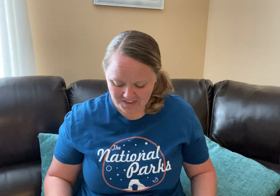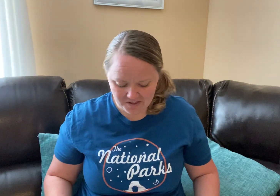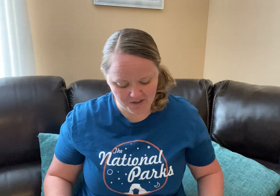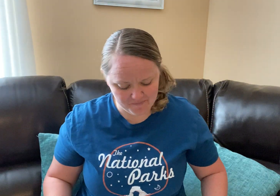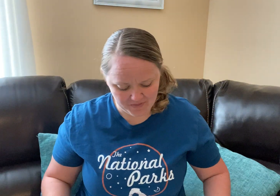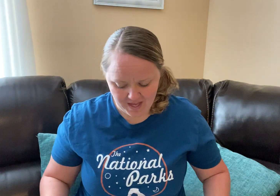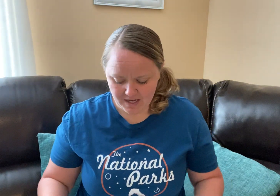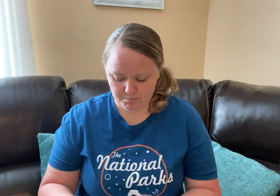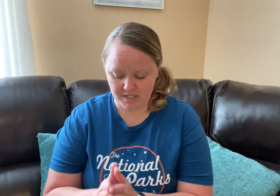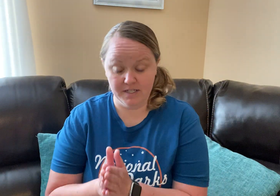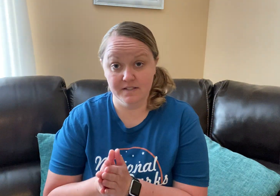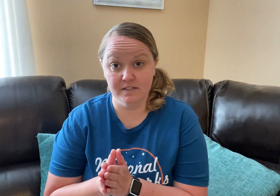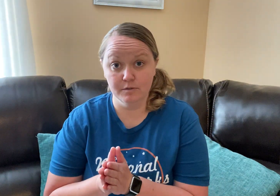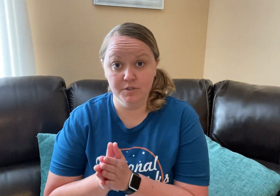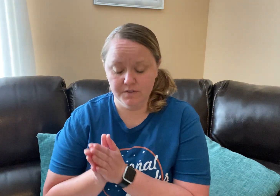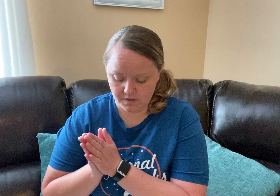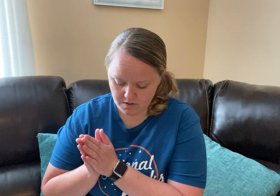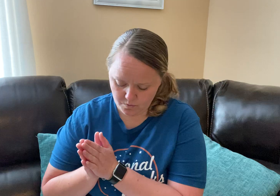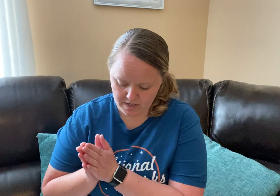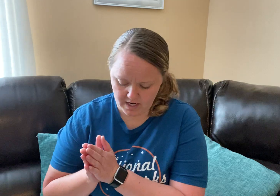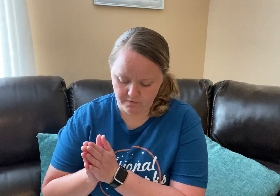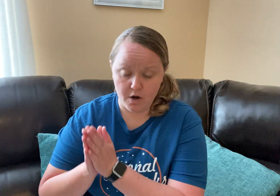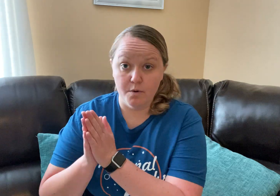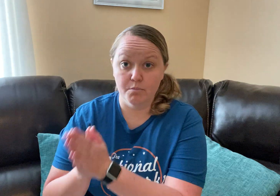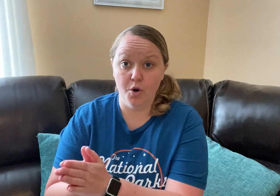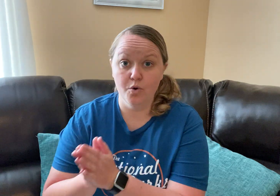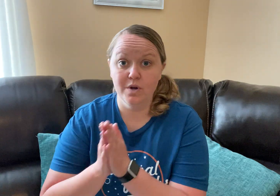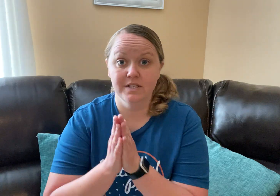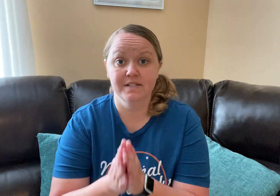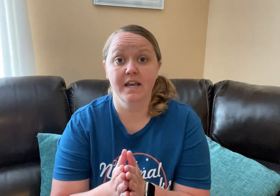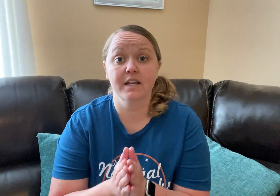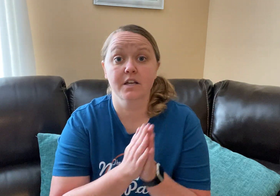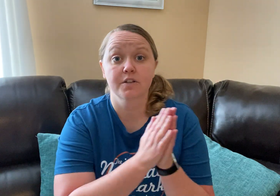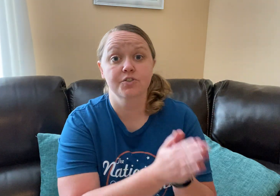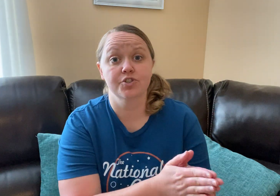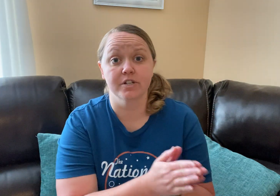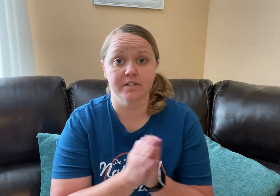Okay, blending syllables. have pro-tec-tion.